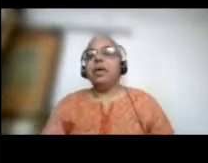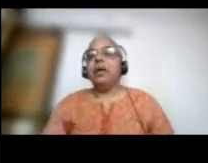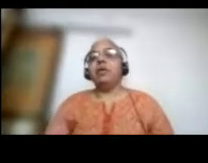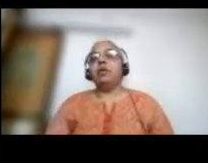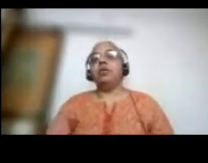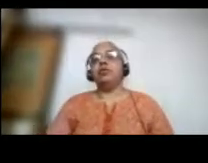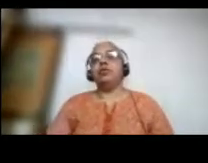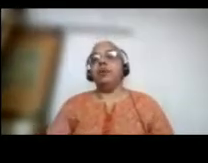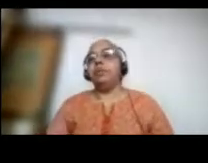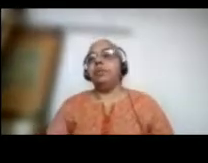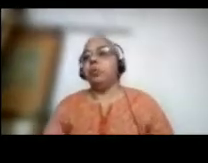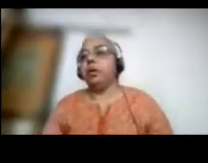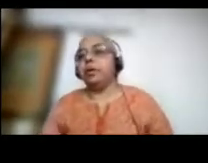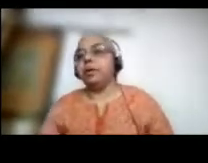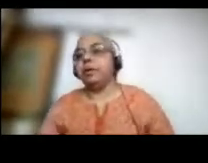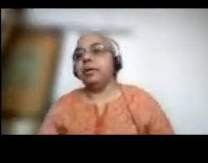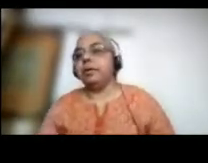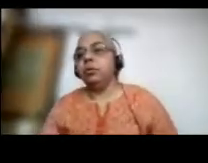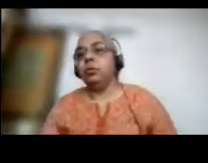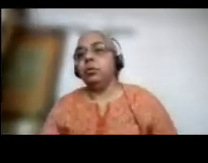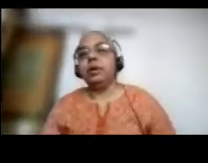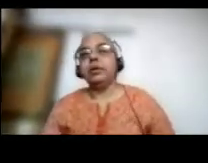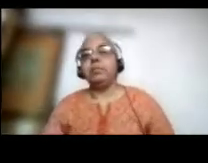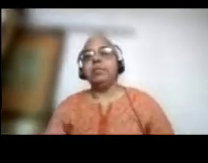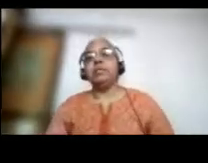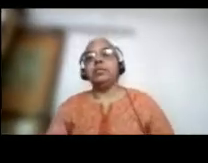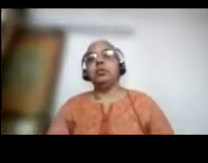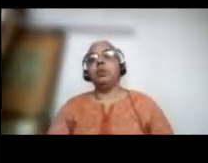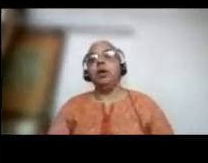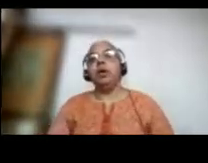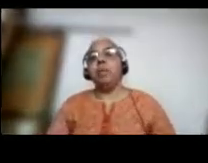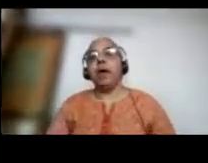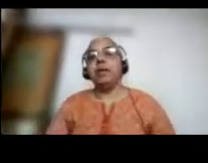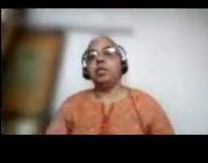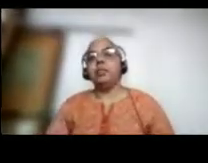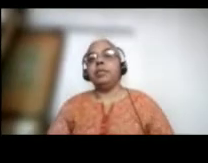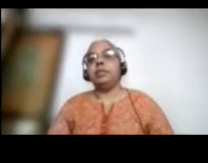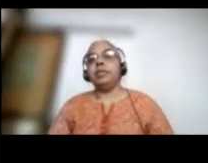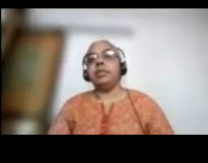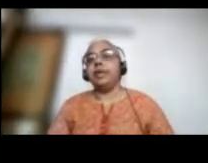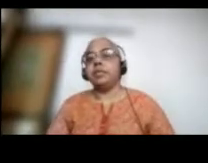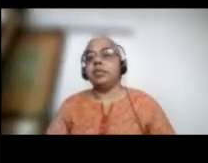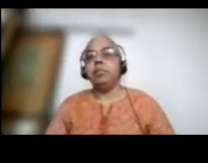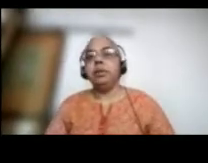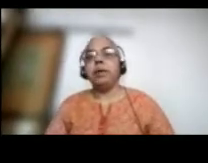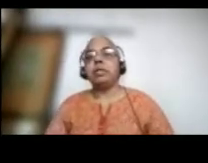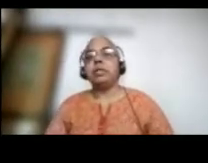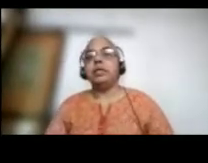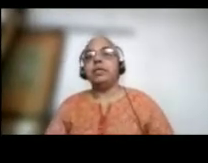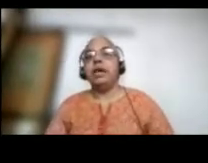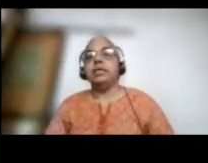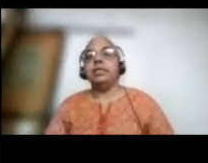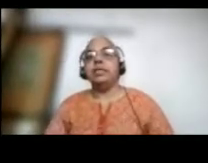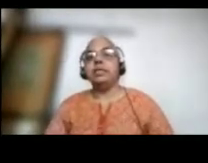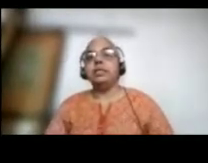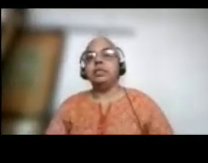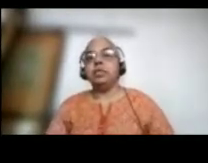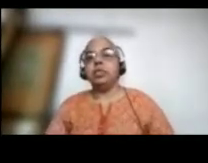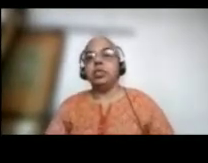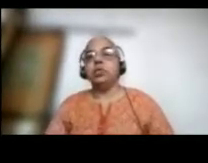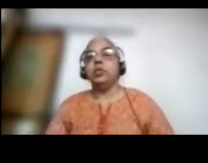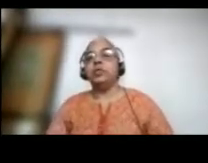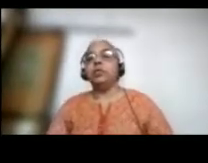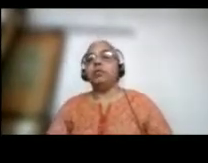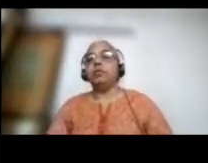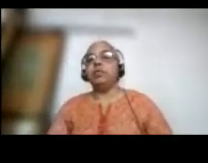We have a lot of people who are, whom we are committed to. The management is extremely passionate. Teachers,